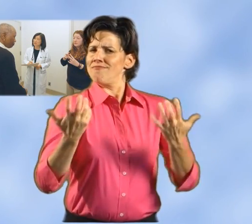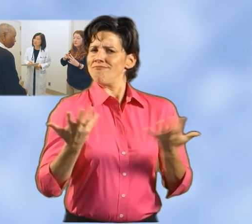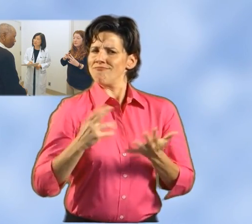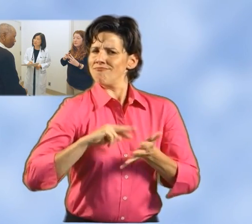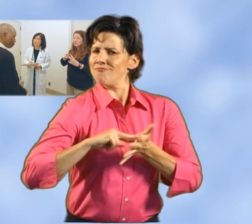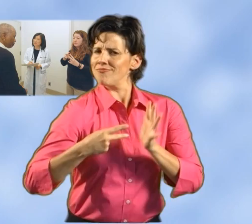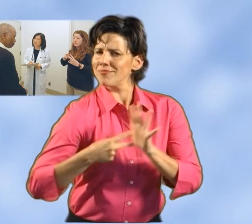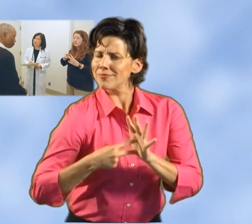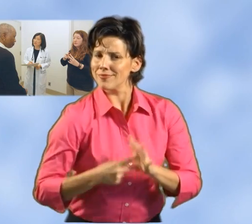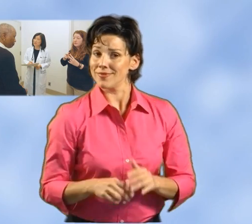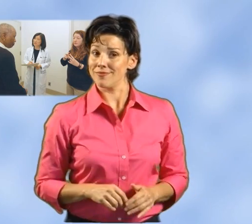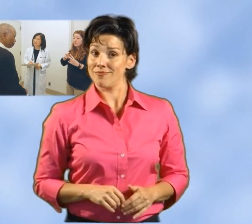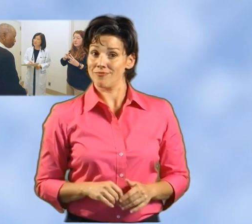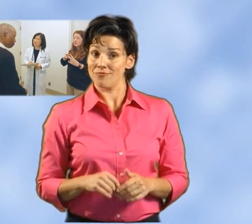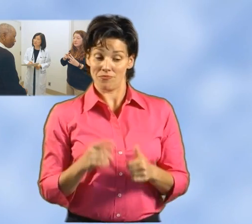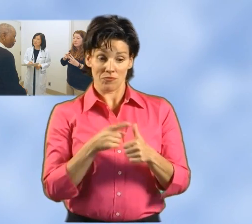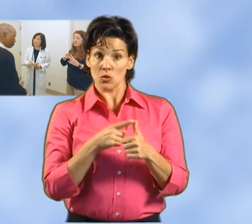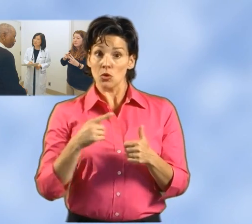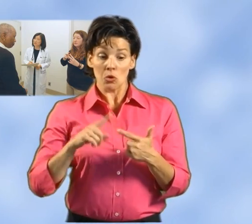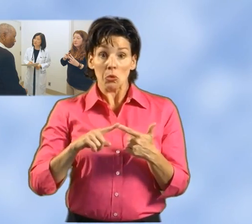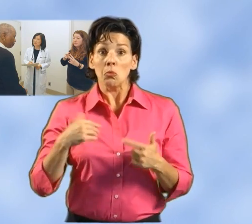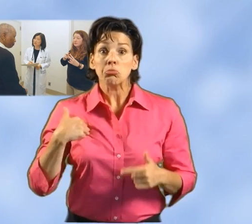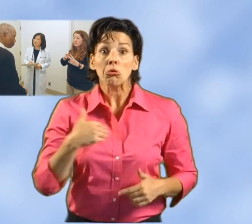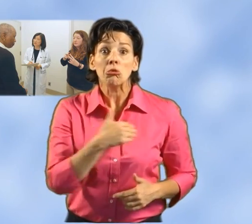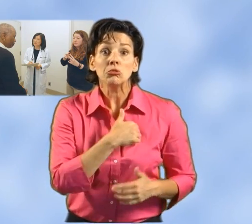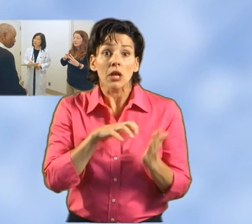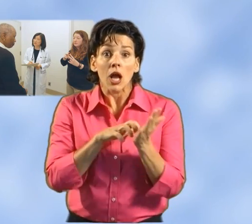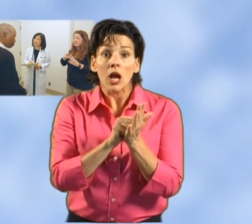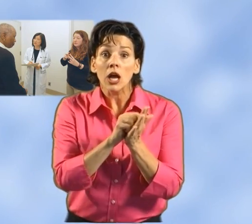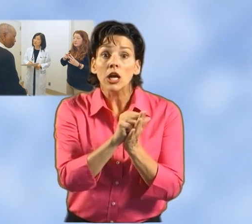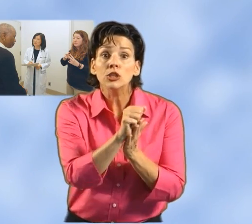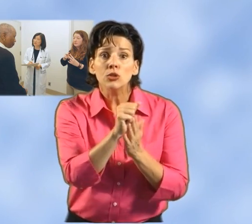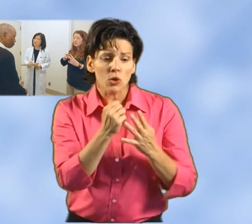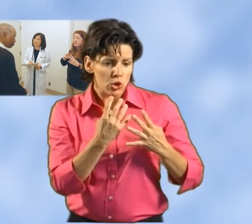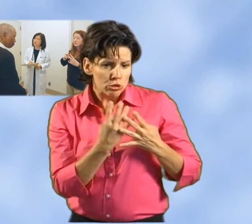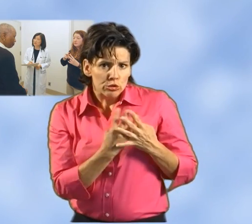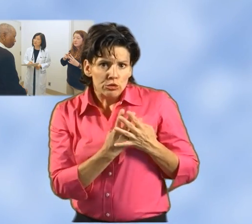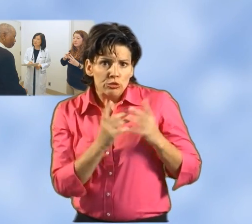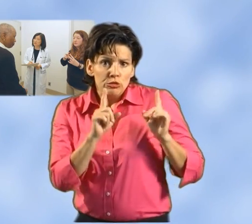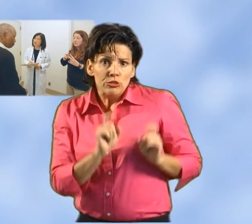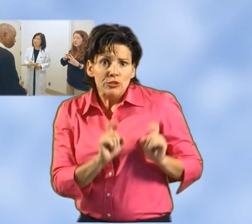breast cancer screening,